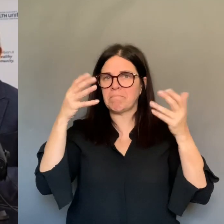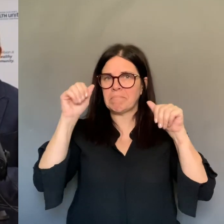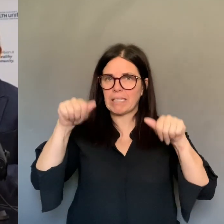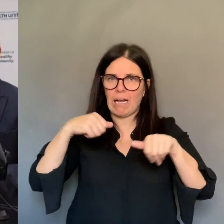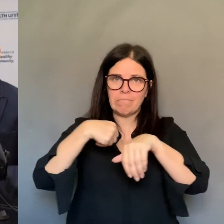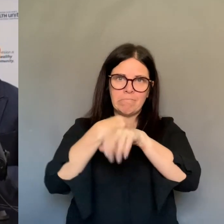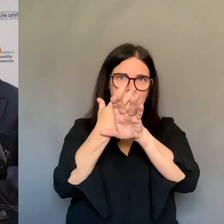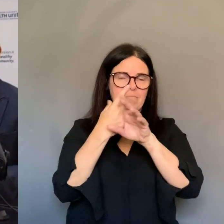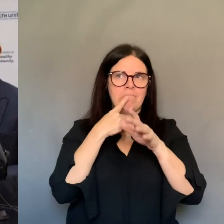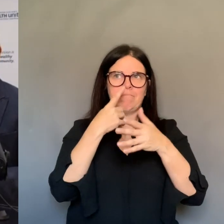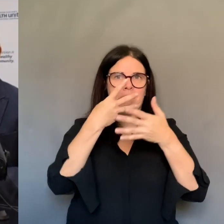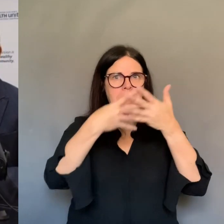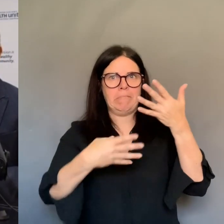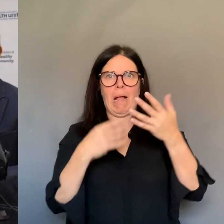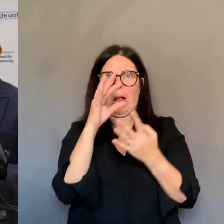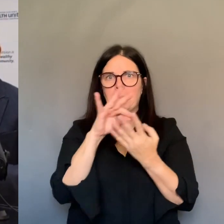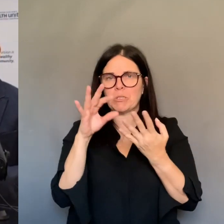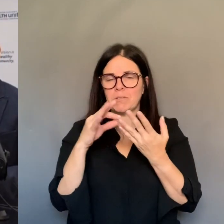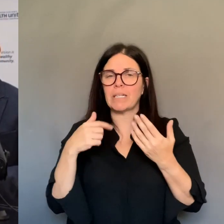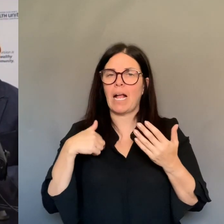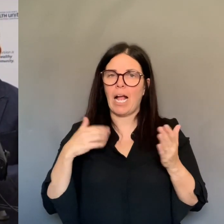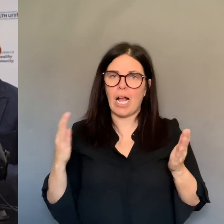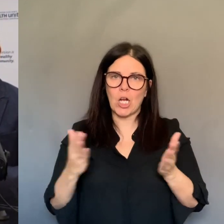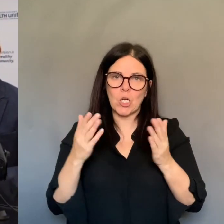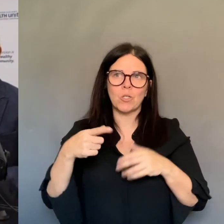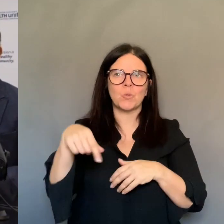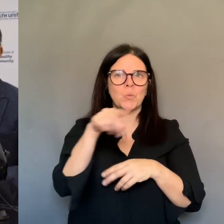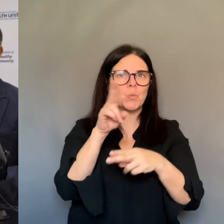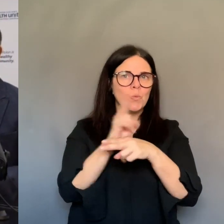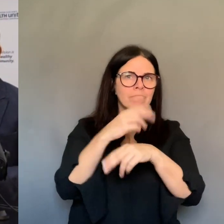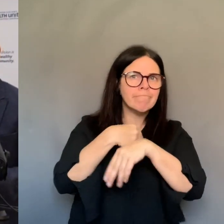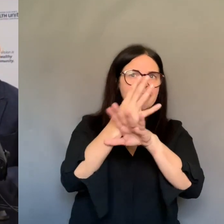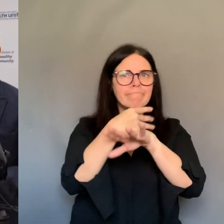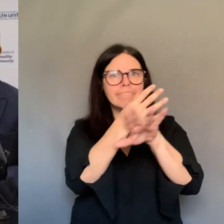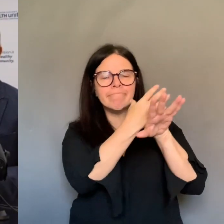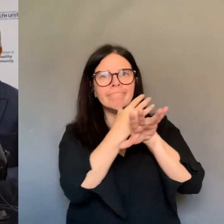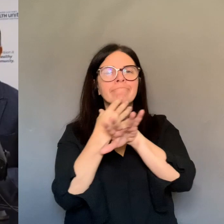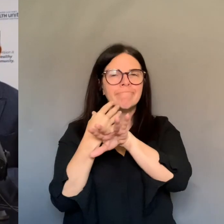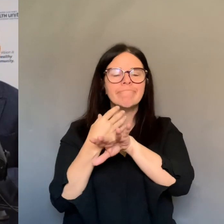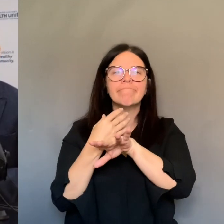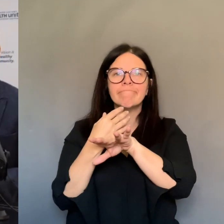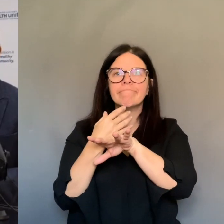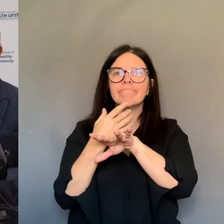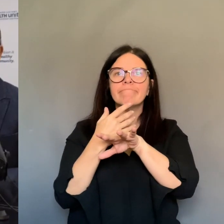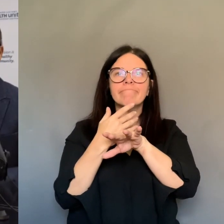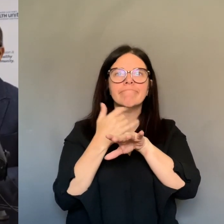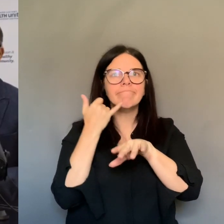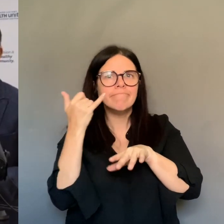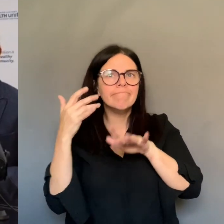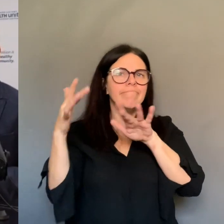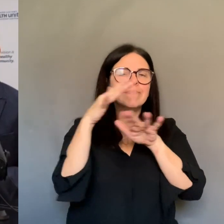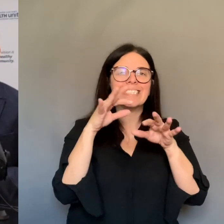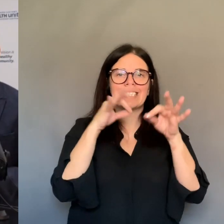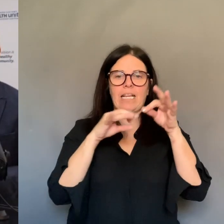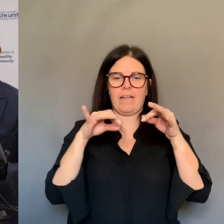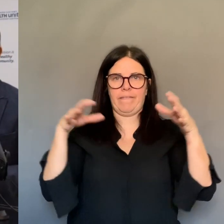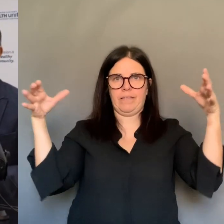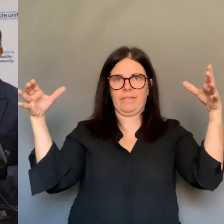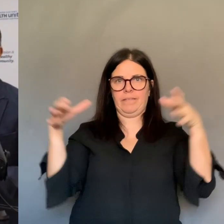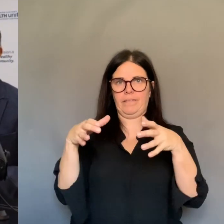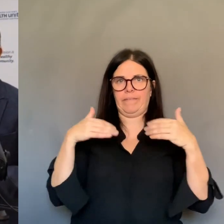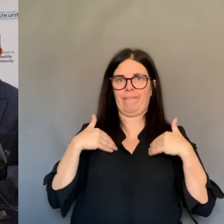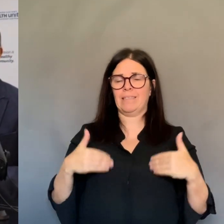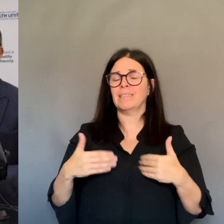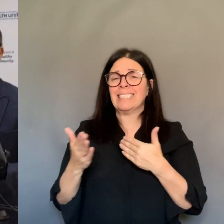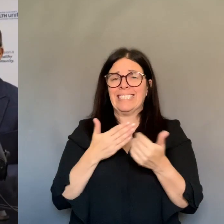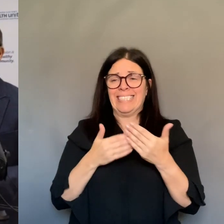options, rather than gathering in one place, even with your closest family members. If you do not live in the